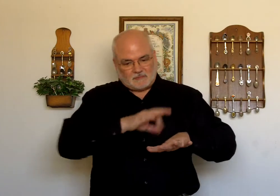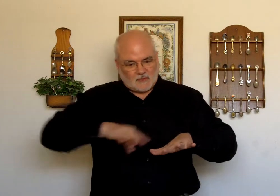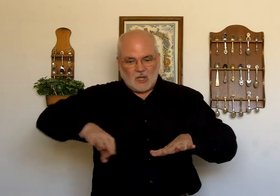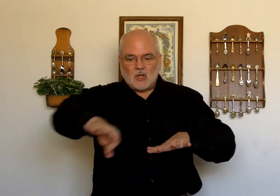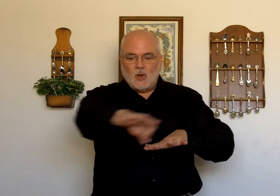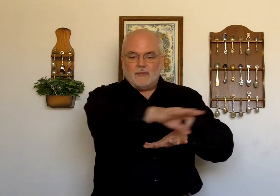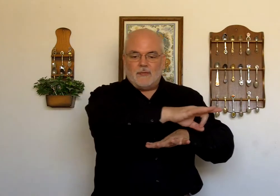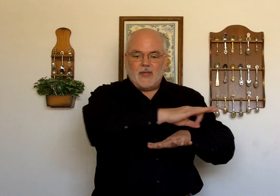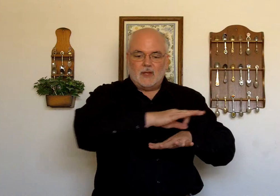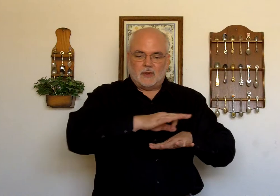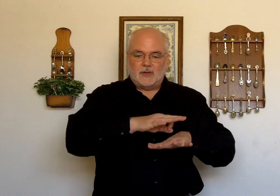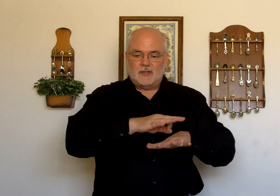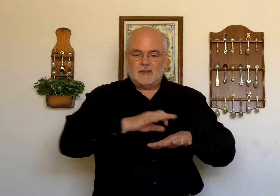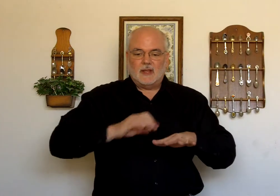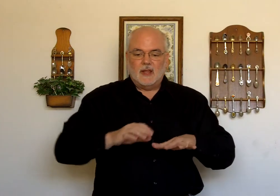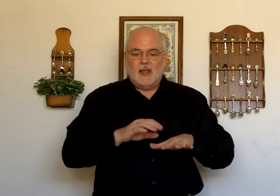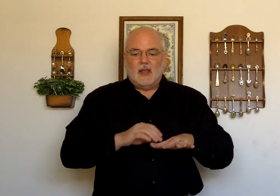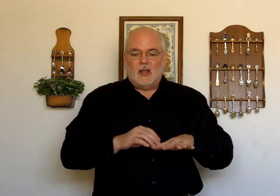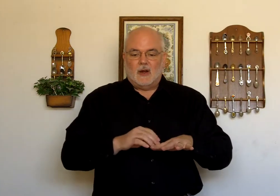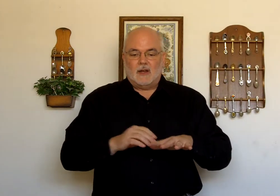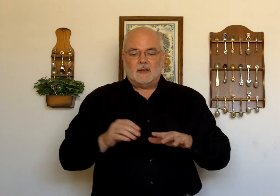So, a field. All right?